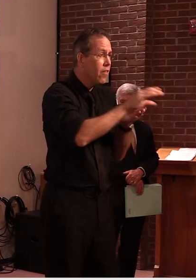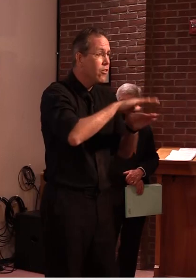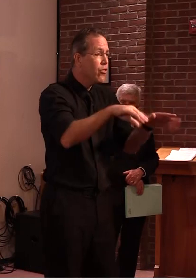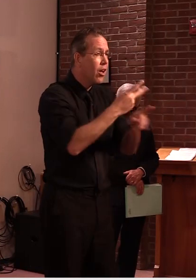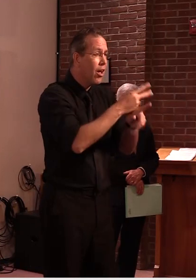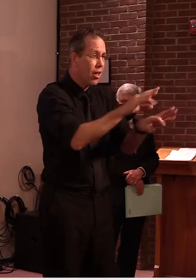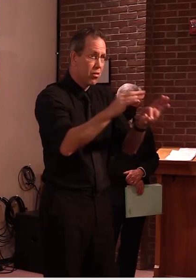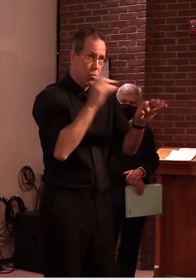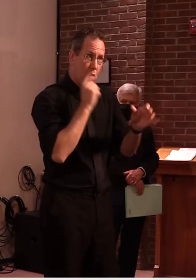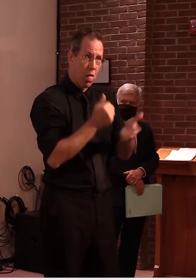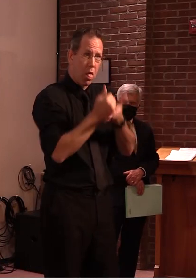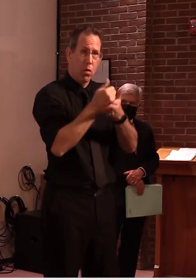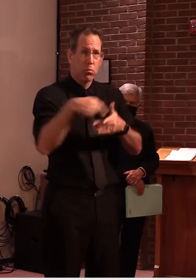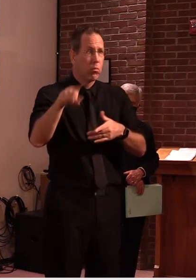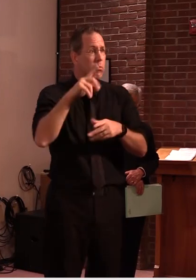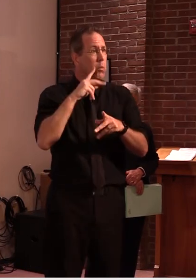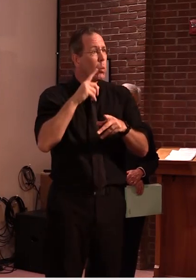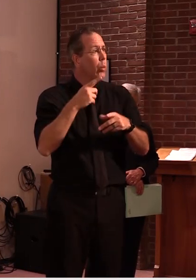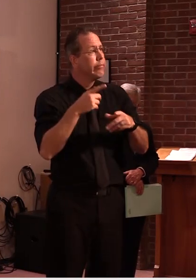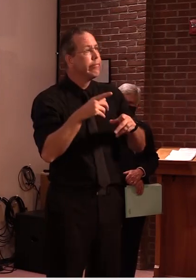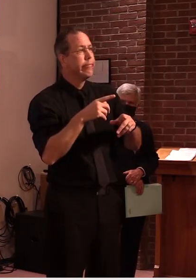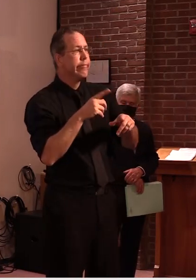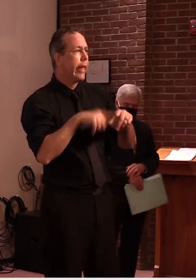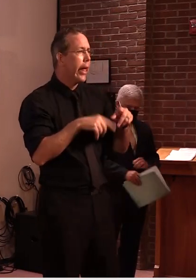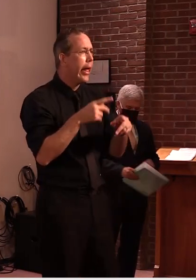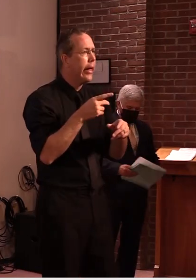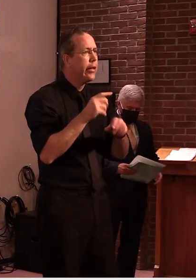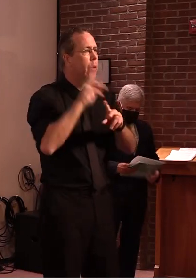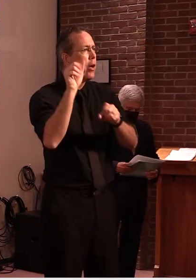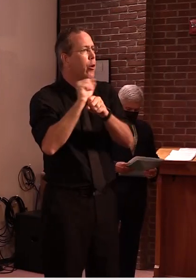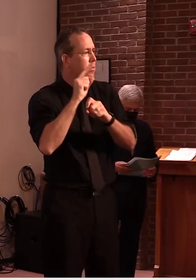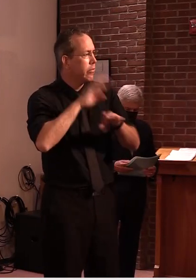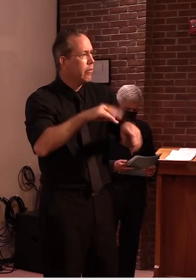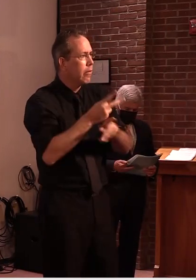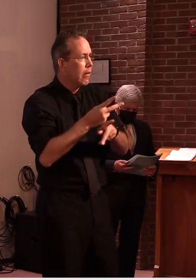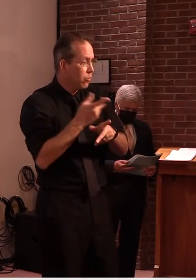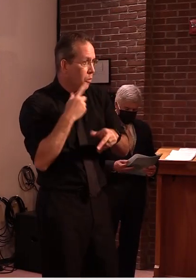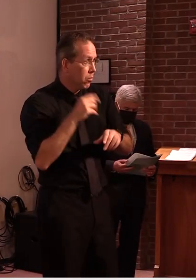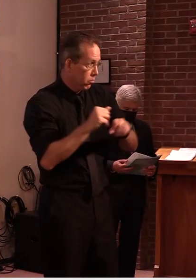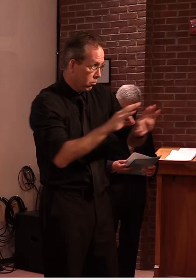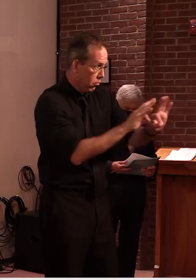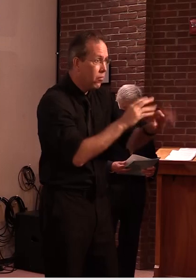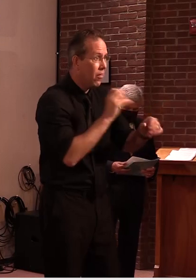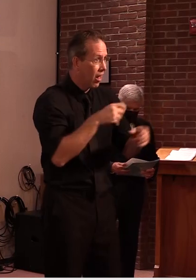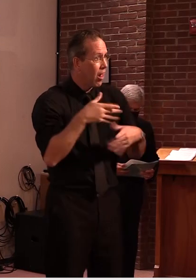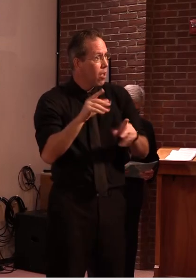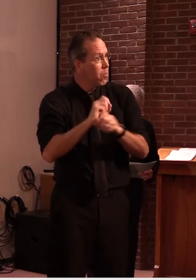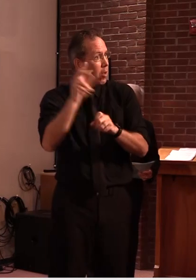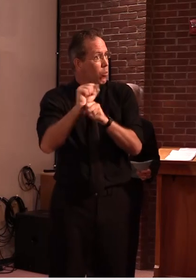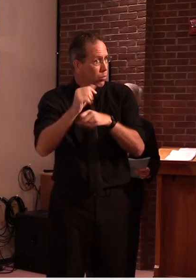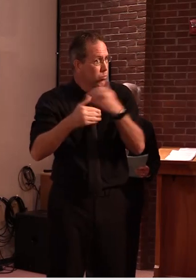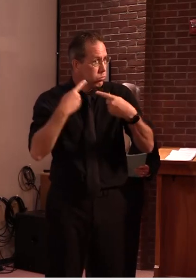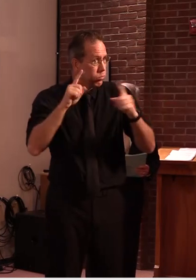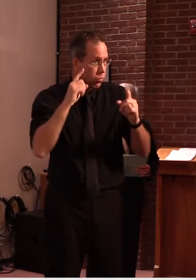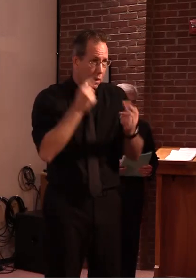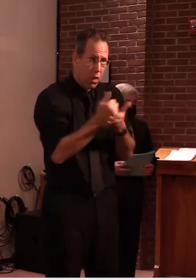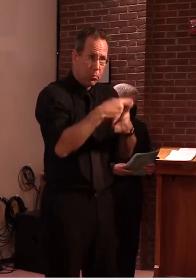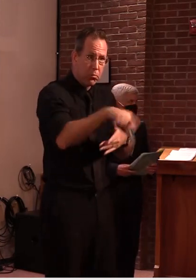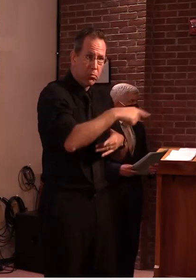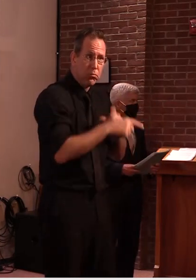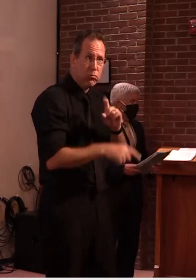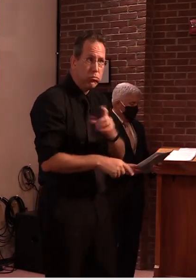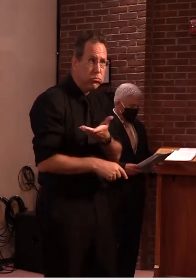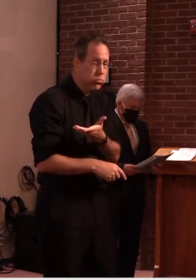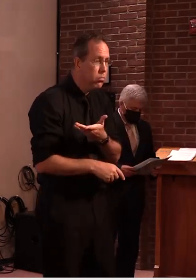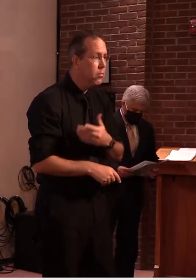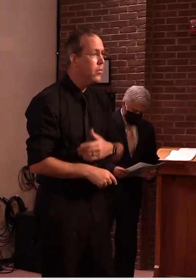Smith. But from my standpoint, from the very beginning, we established that there was going to be this need as we